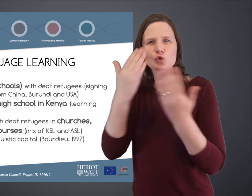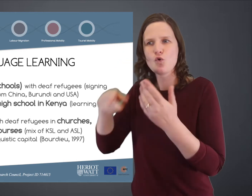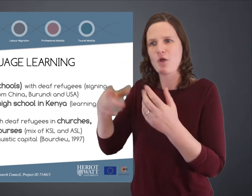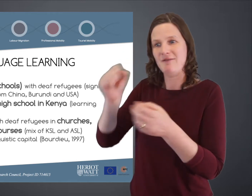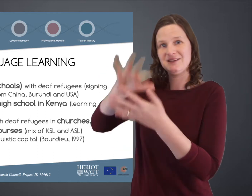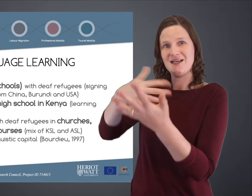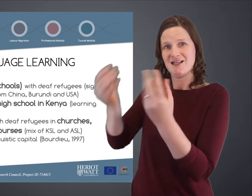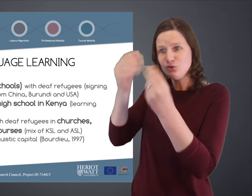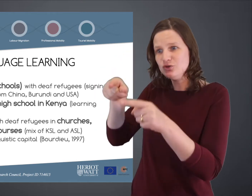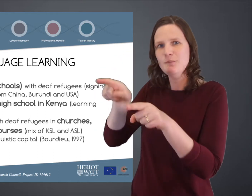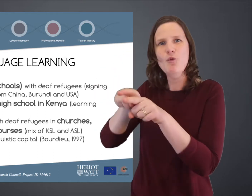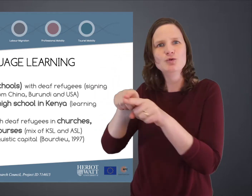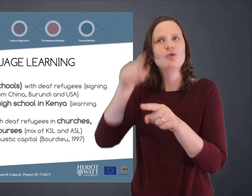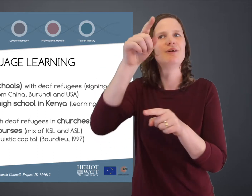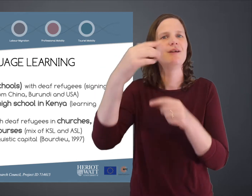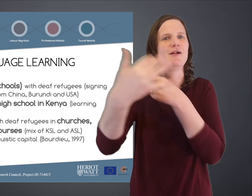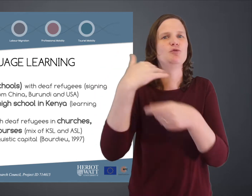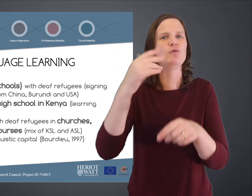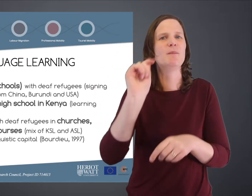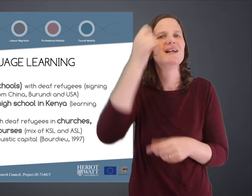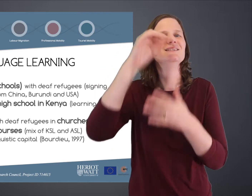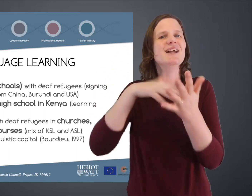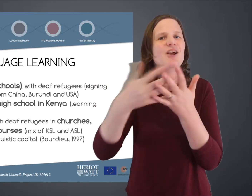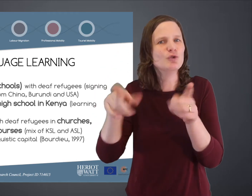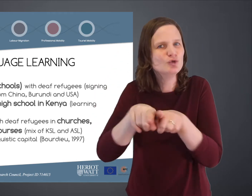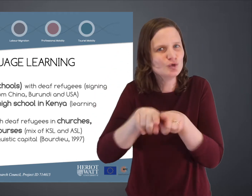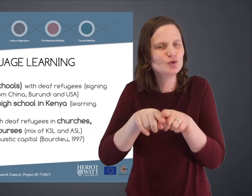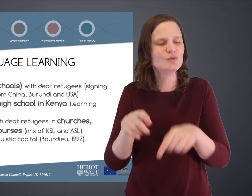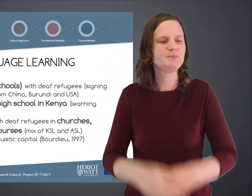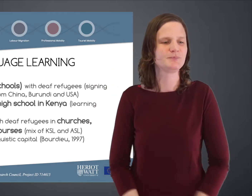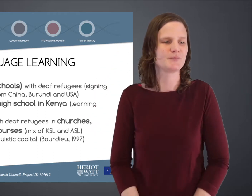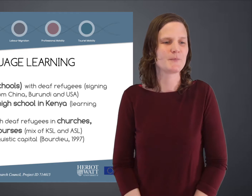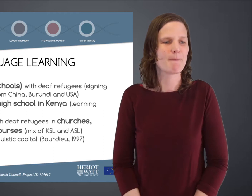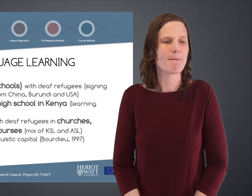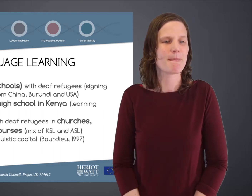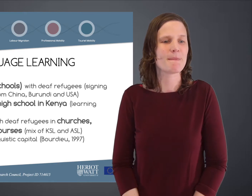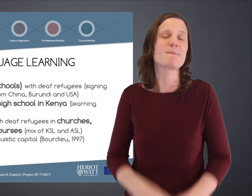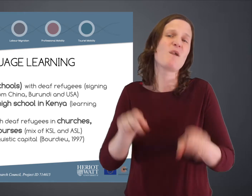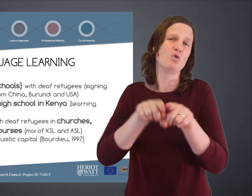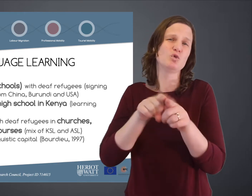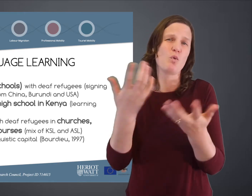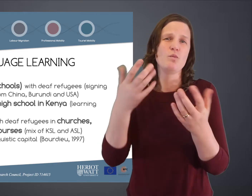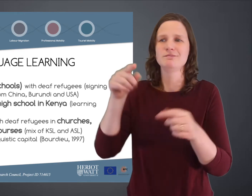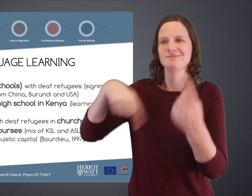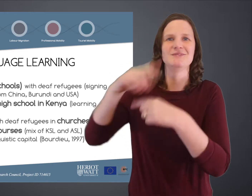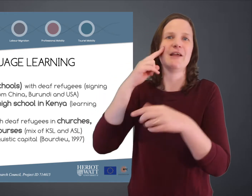So they had language learning from primary school, but also the influence of Kenyan sign language from their high school education.